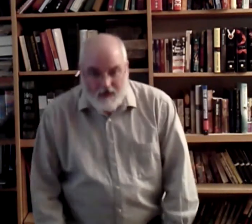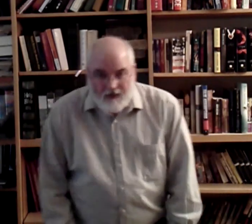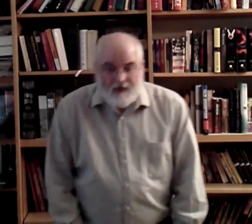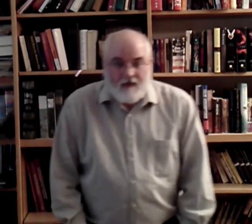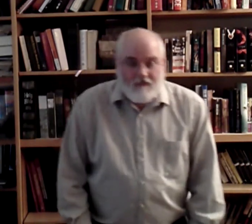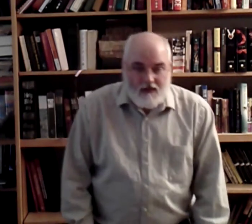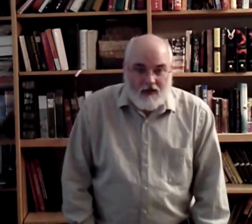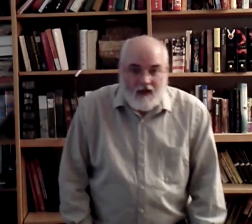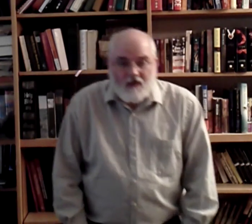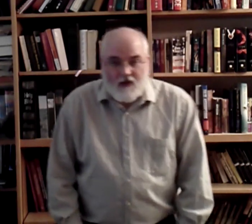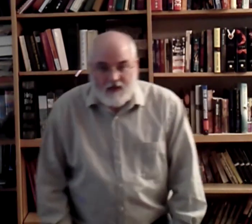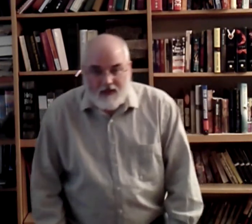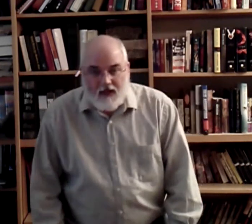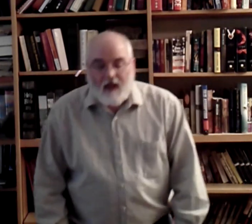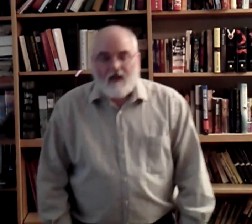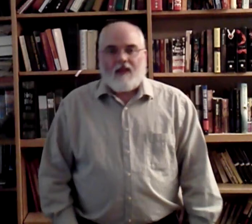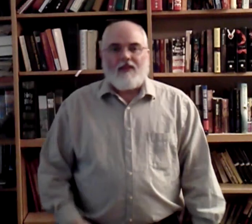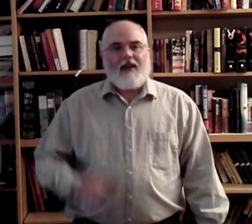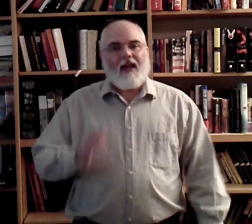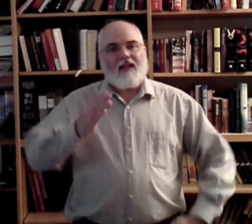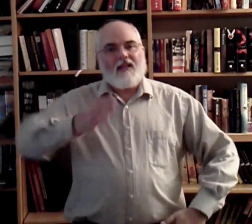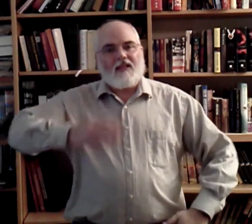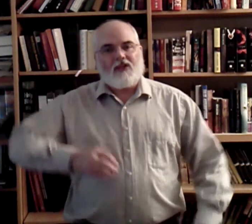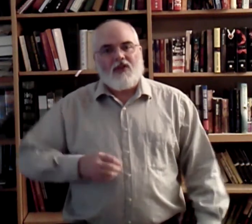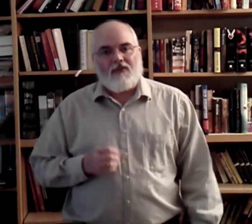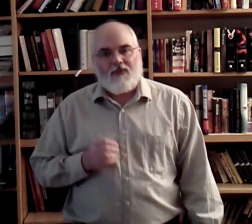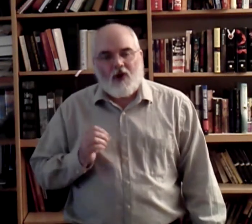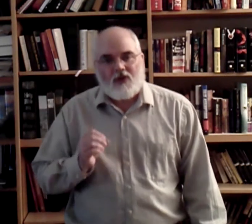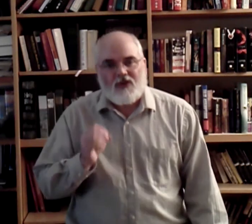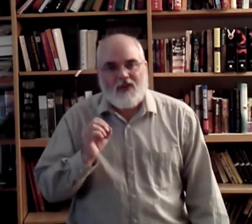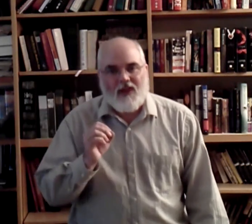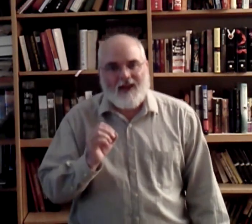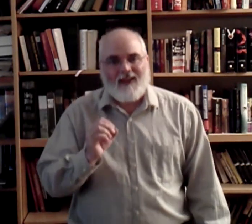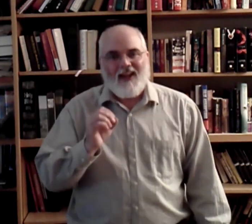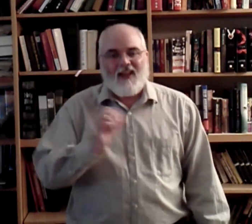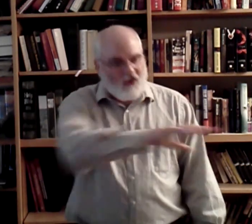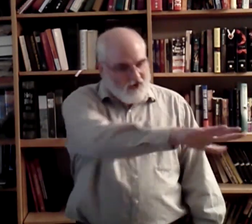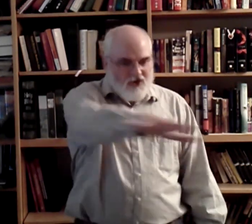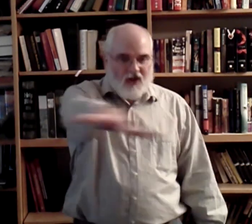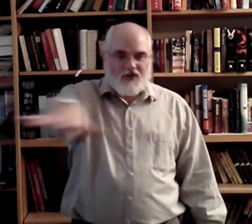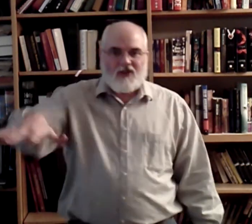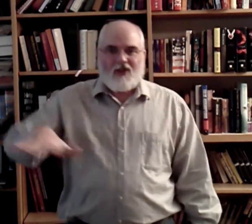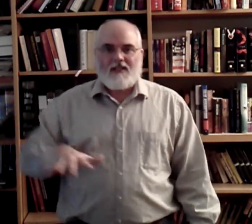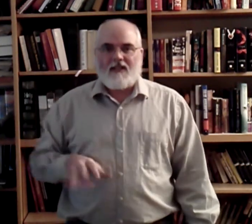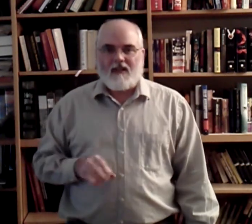fidgeting and you're nervous, that is the first thing that the judges are going to see.